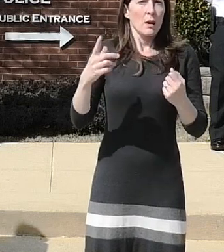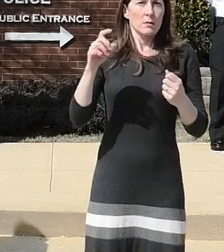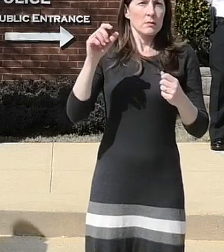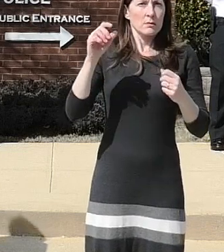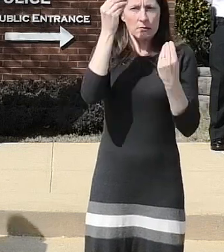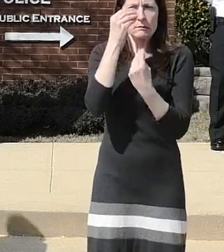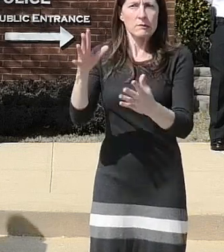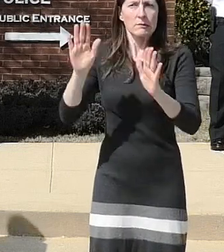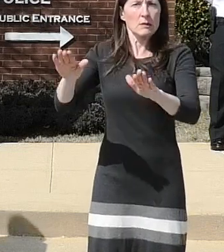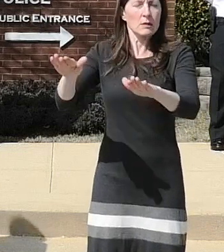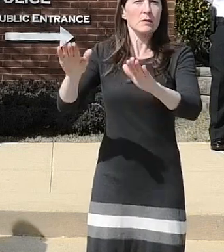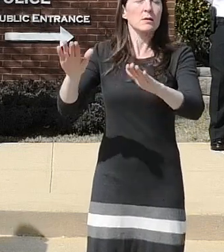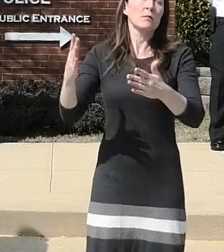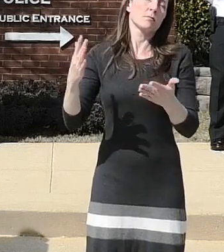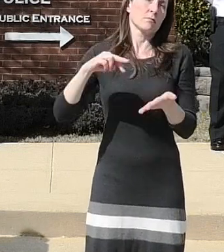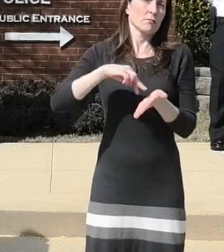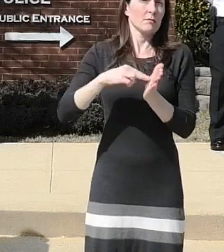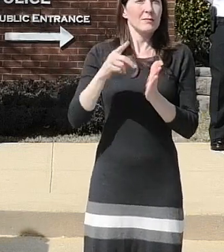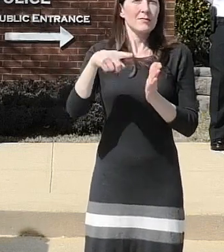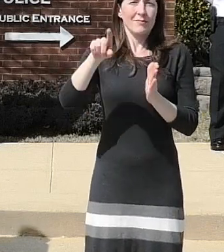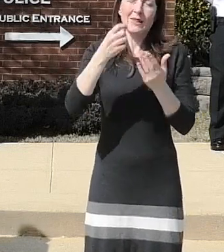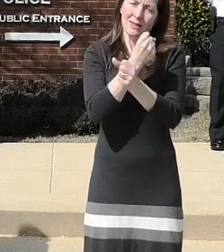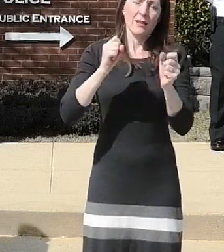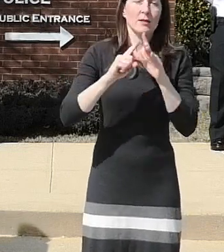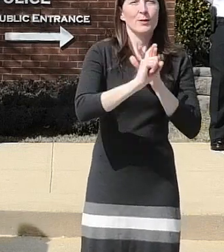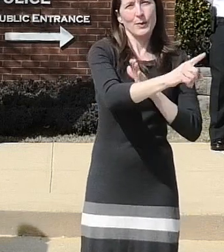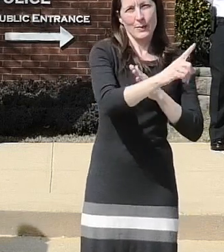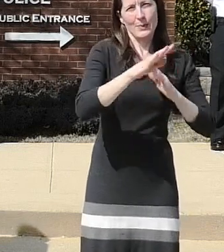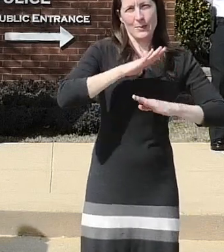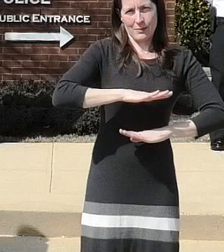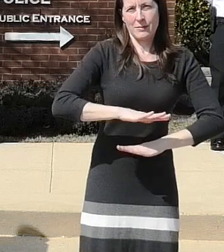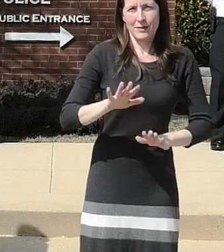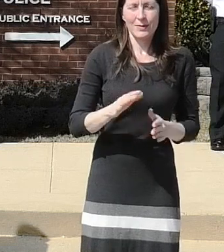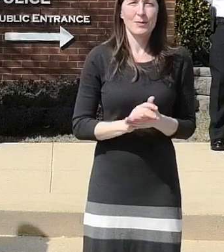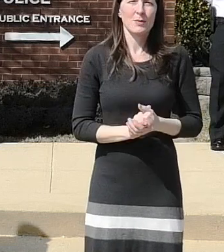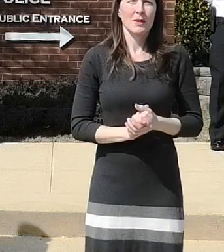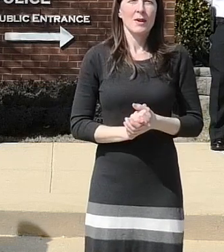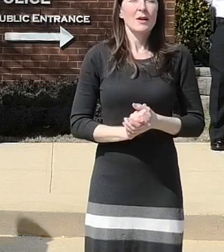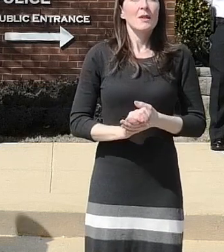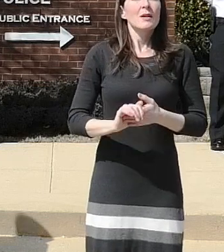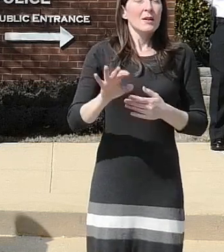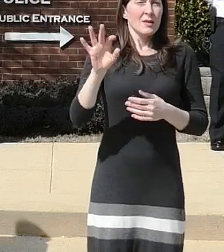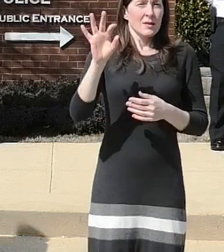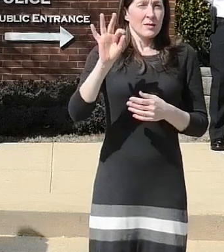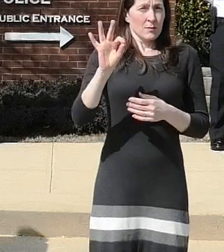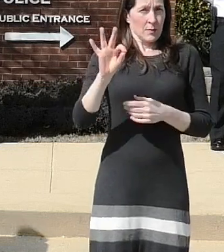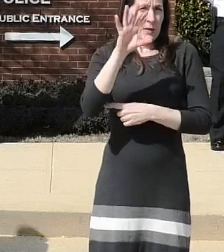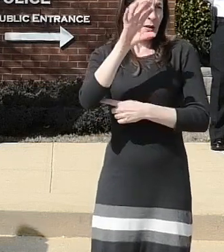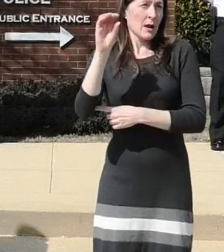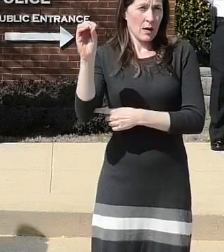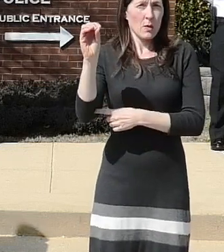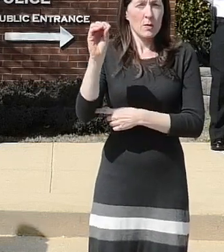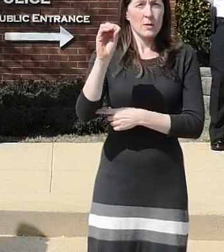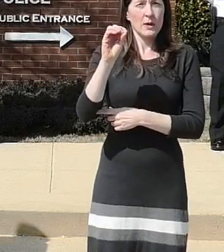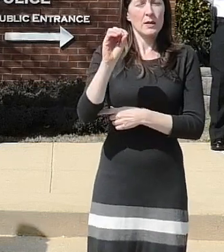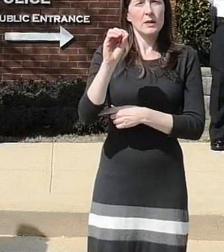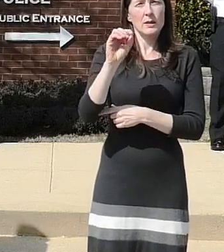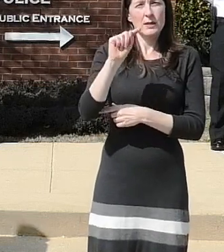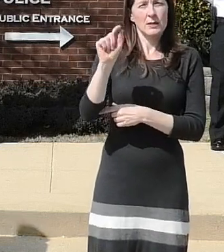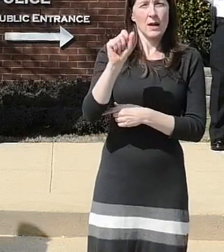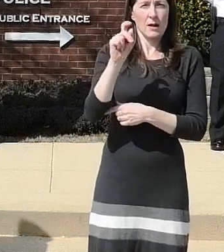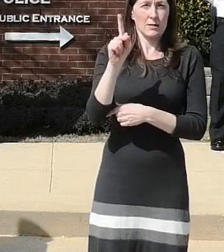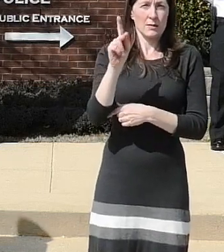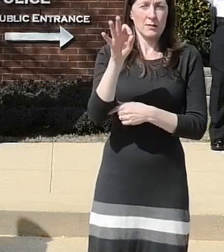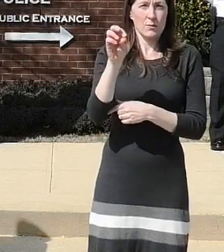their residence the frederick county fire investigation task force comprised of members of the frederick county fire marshal's